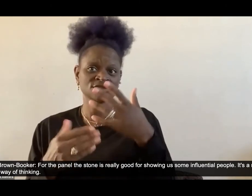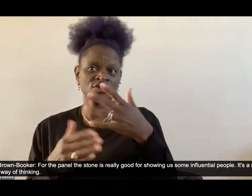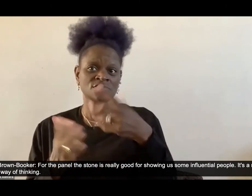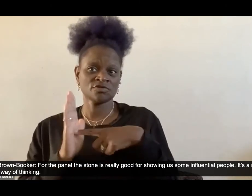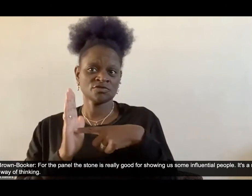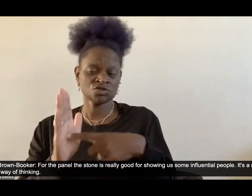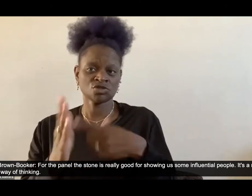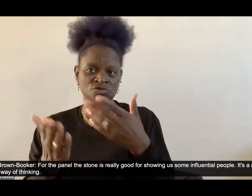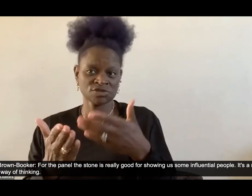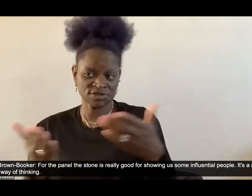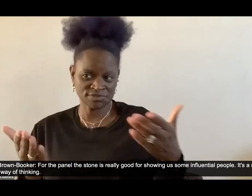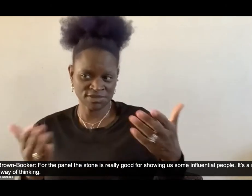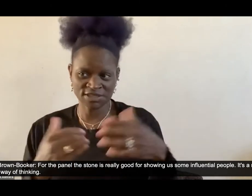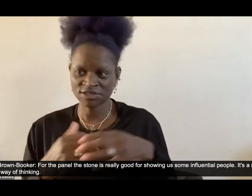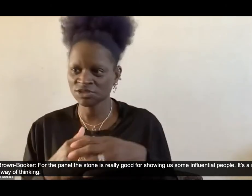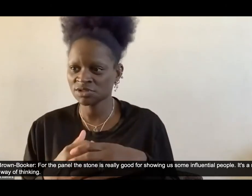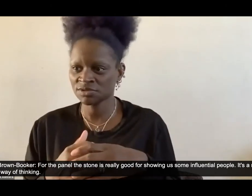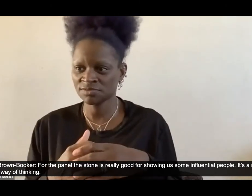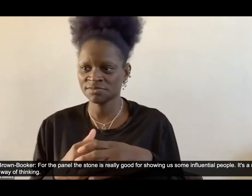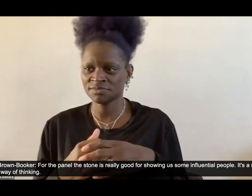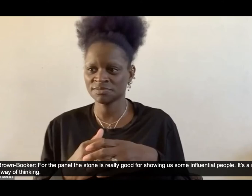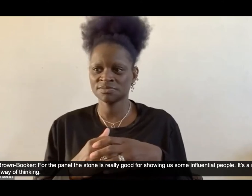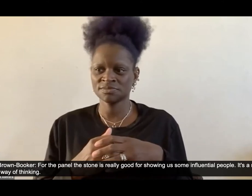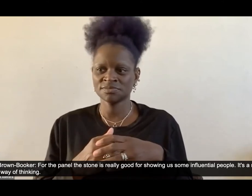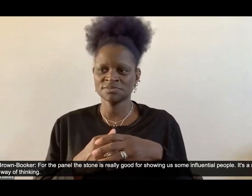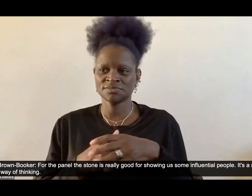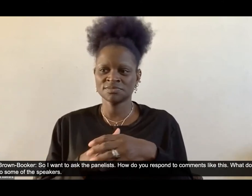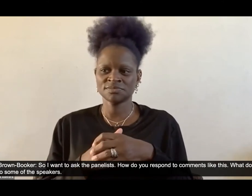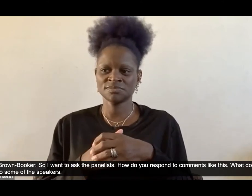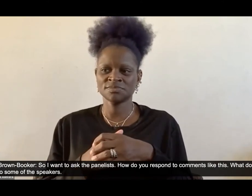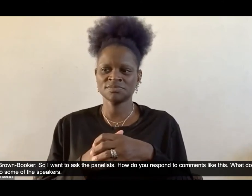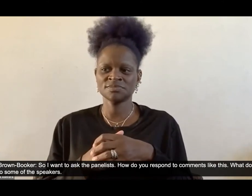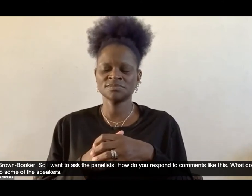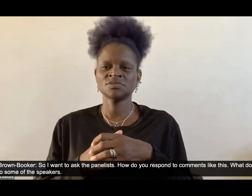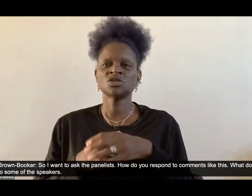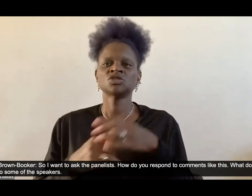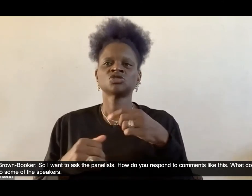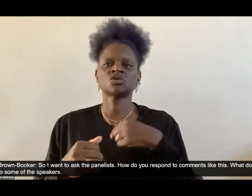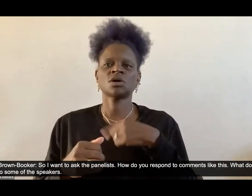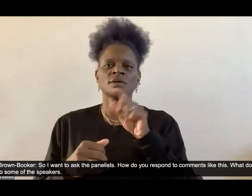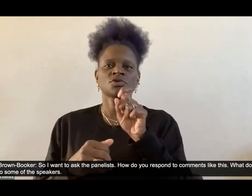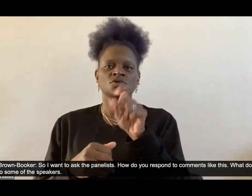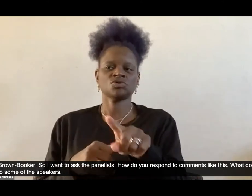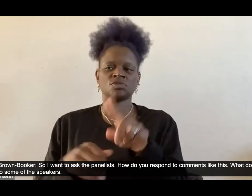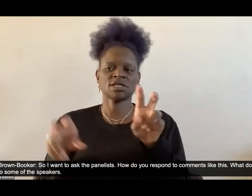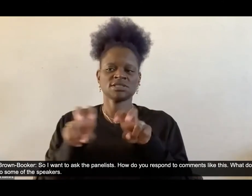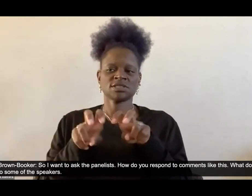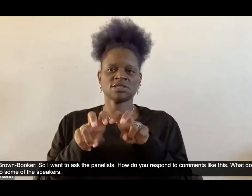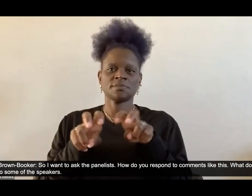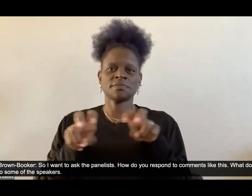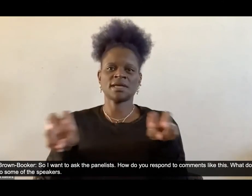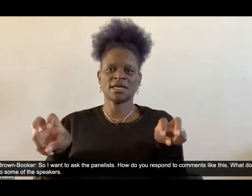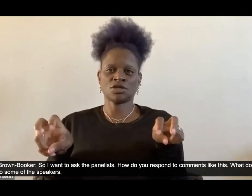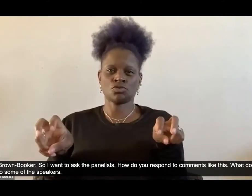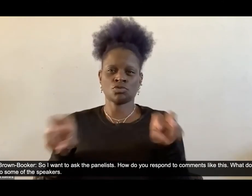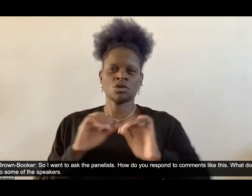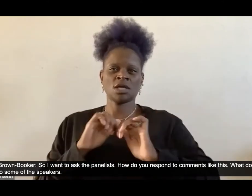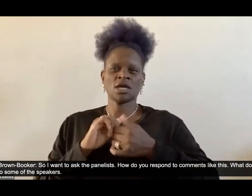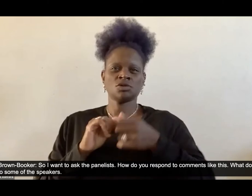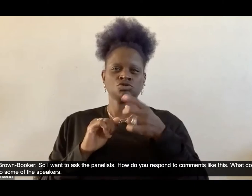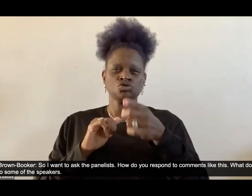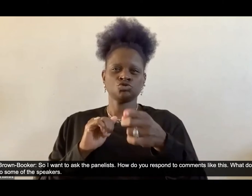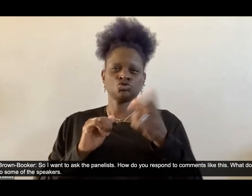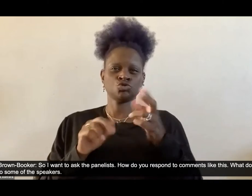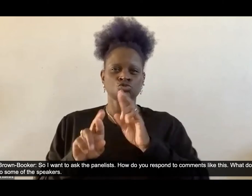ableist ways of thinking um so i want to ask the panelists how do you respond to comments like